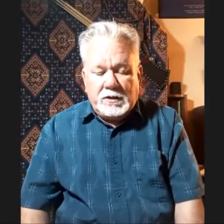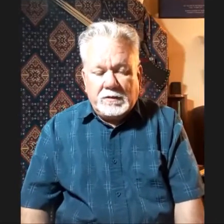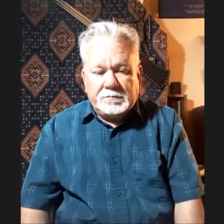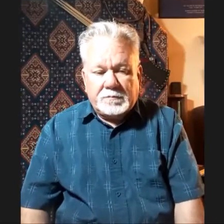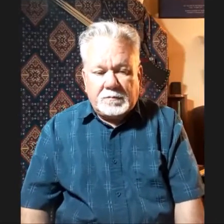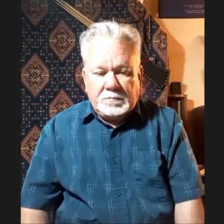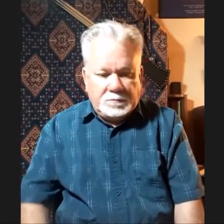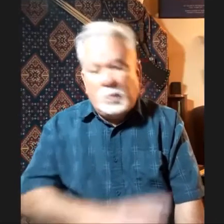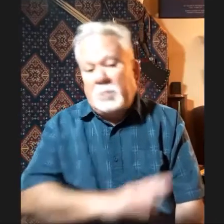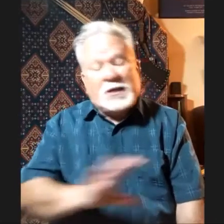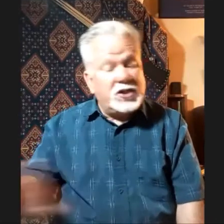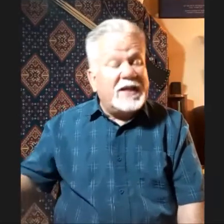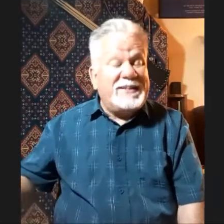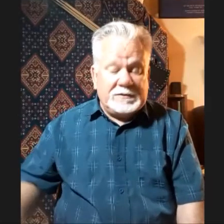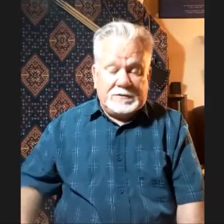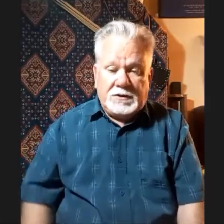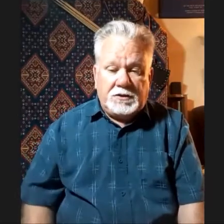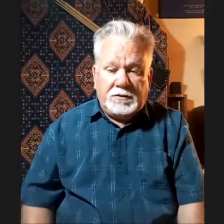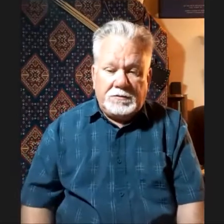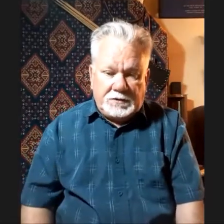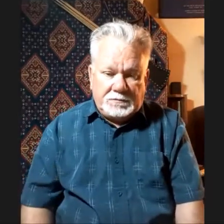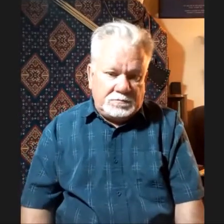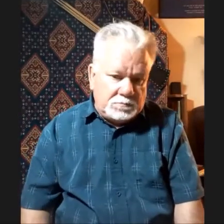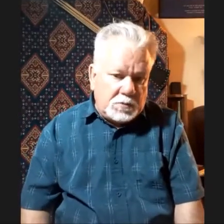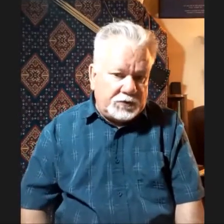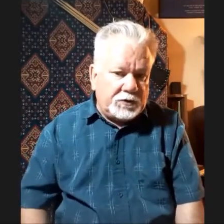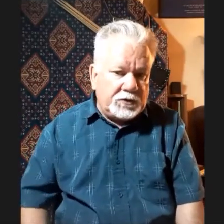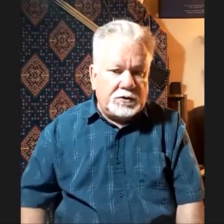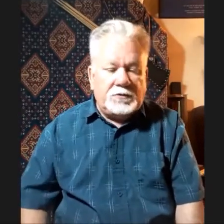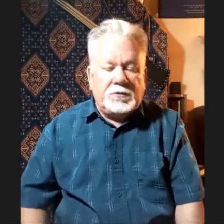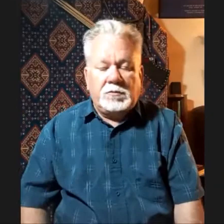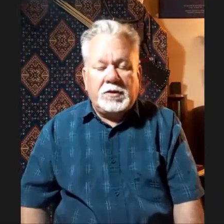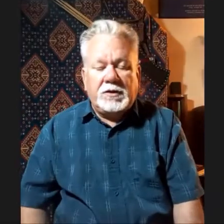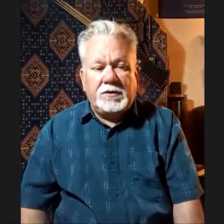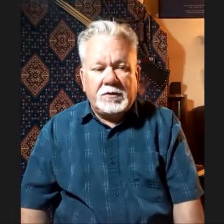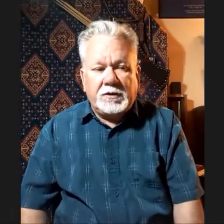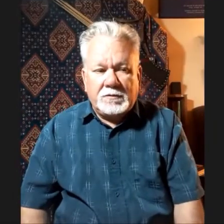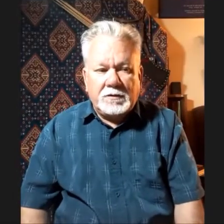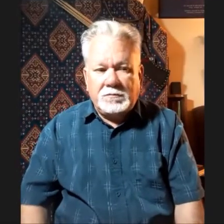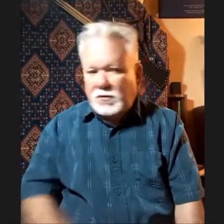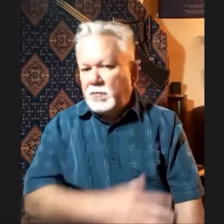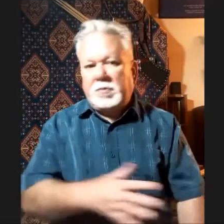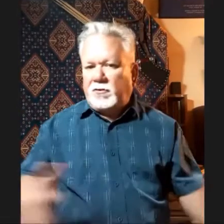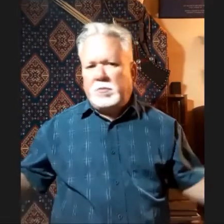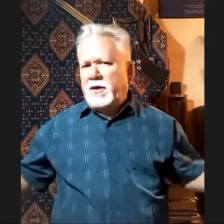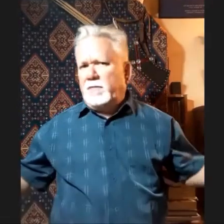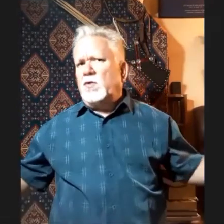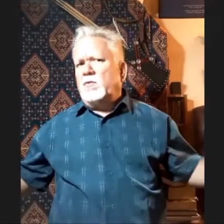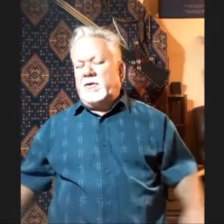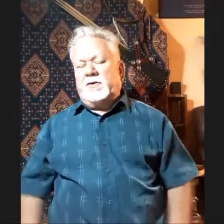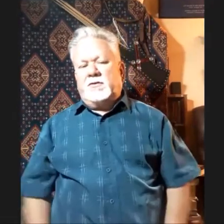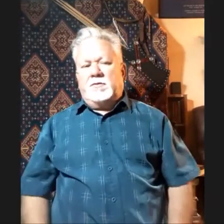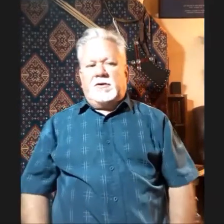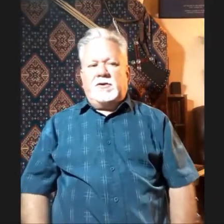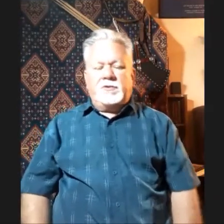much later than most of the early silver plates anyway. The silver plates were made over a long period of time, centuries.